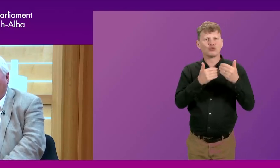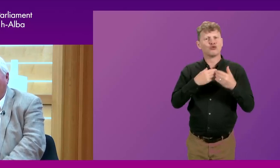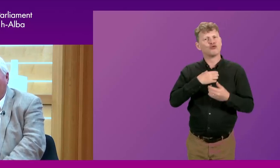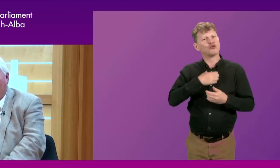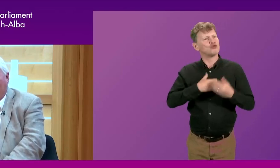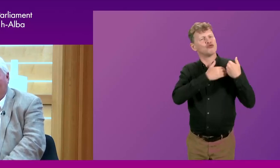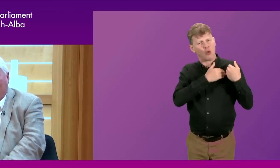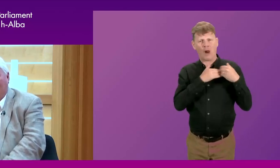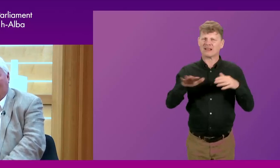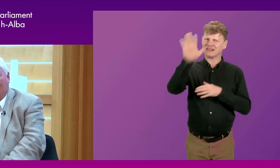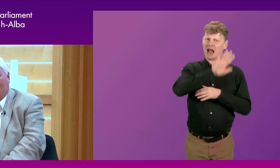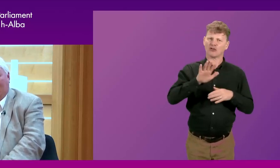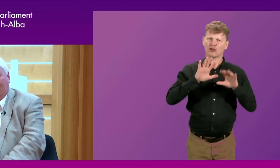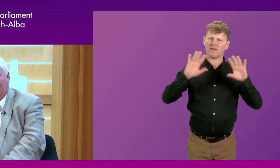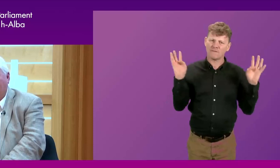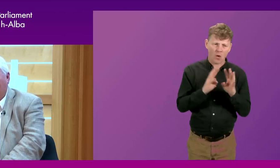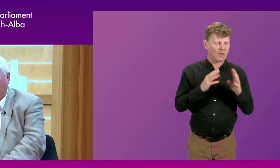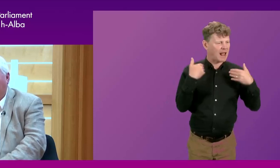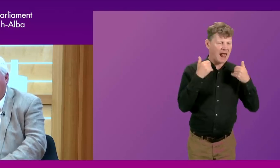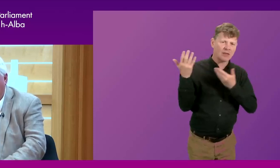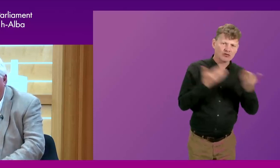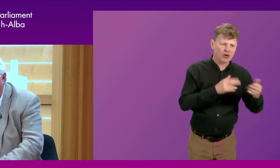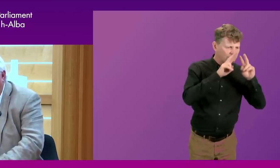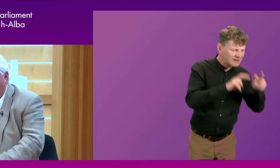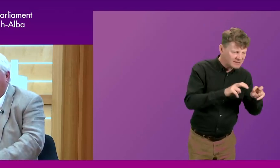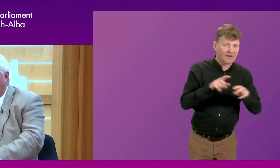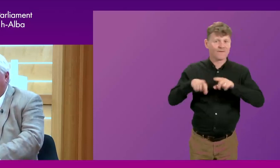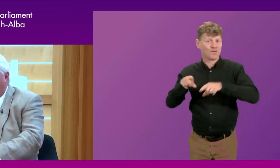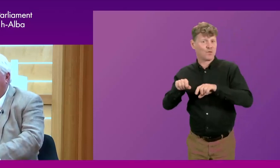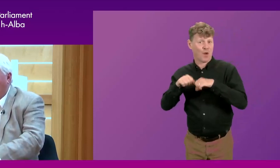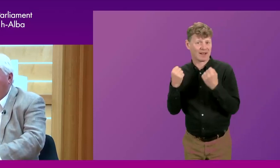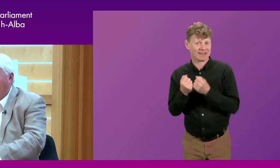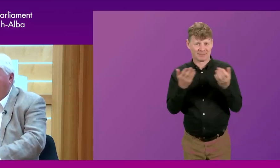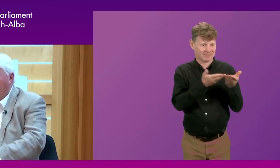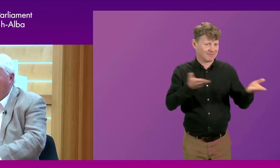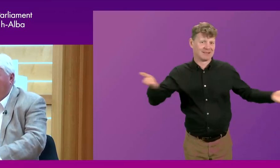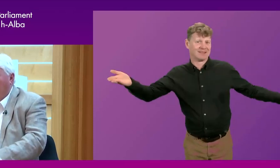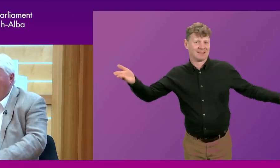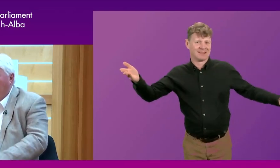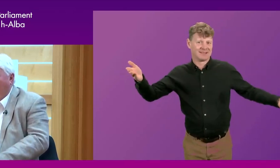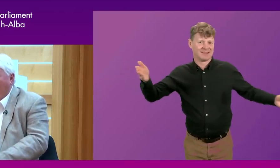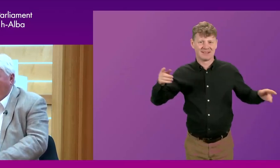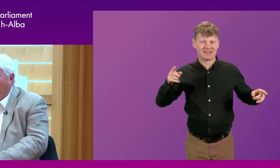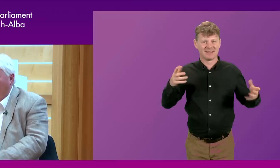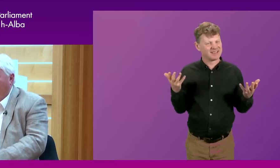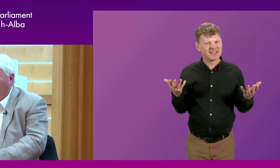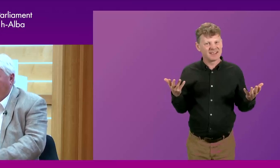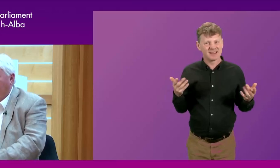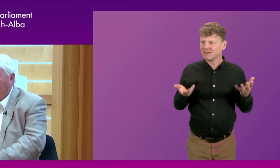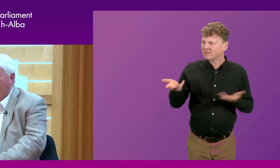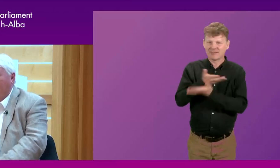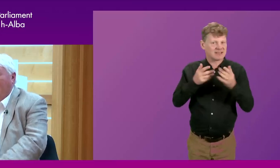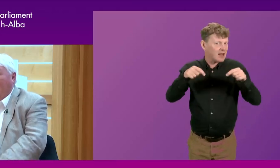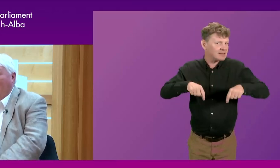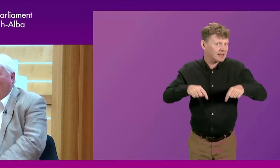much everything from the state of our health service to the state of our football team, both somewhat mixed, end up being